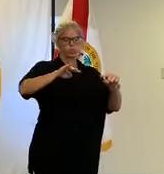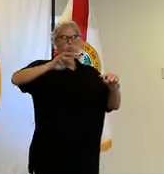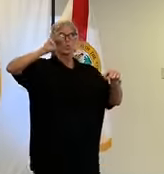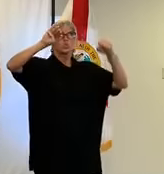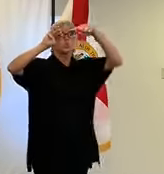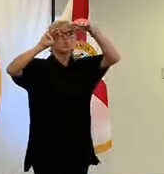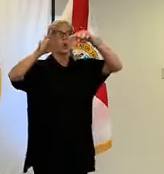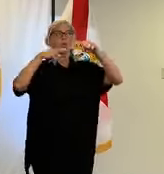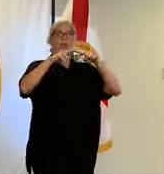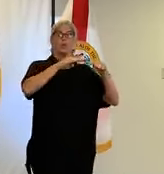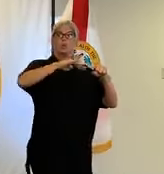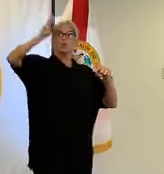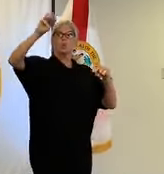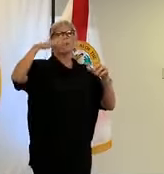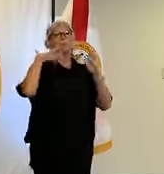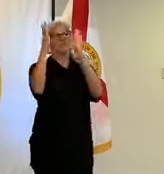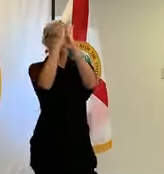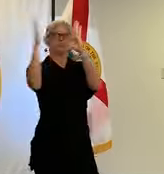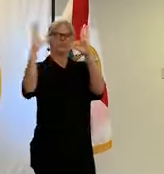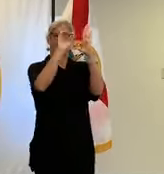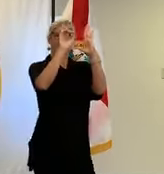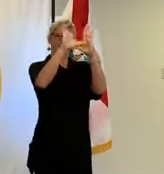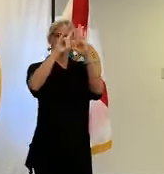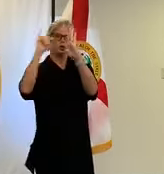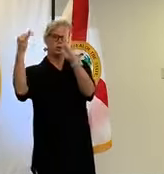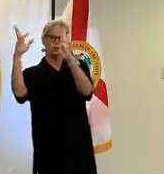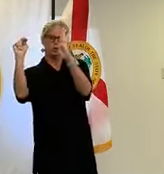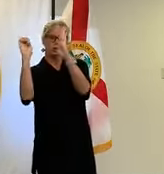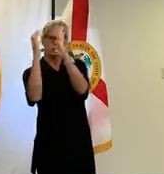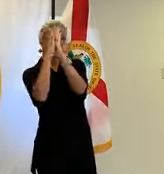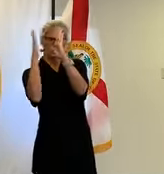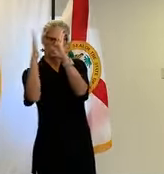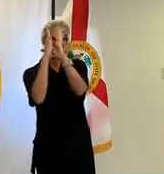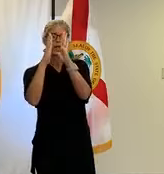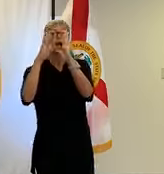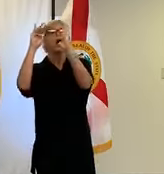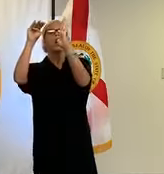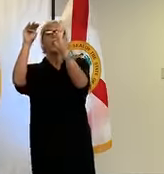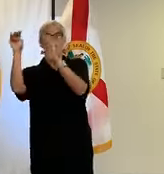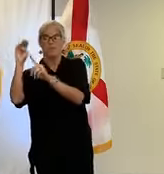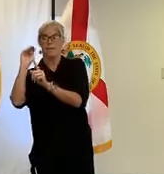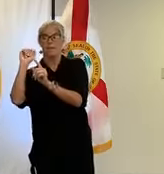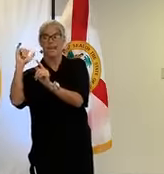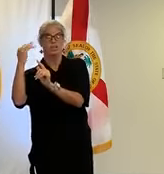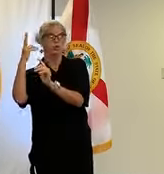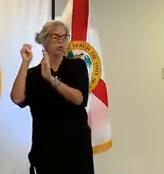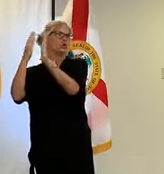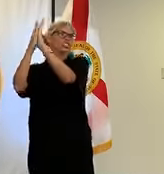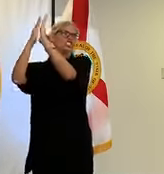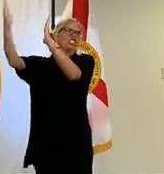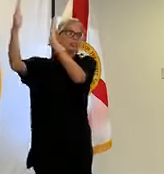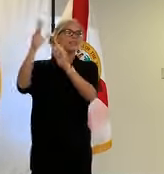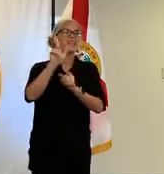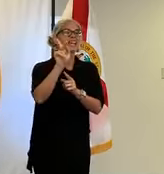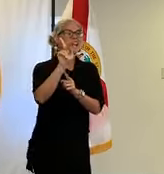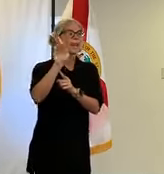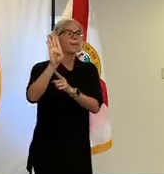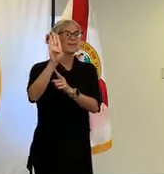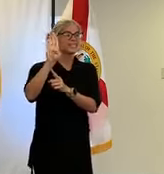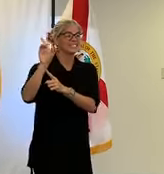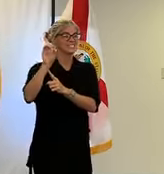getting into that main season which is that may june time frame as we spoke of the kbdi scale last week